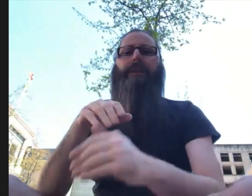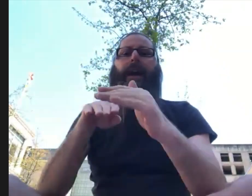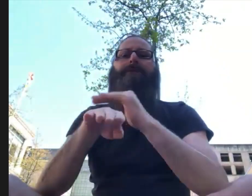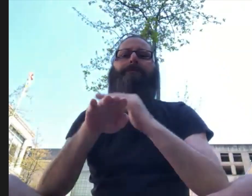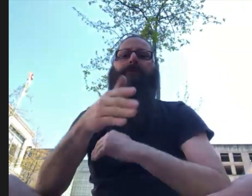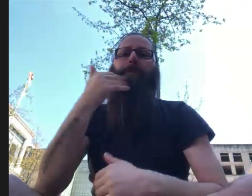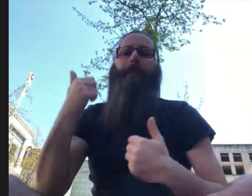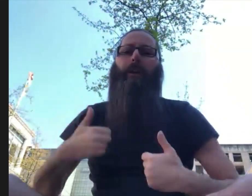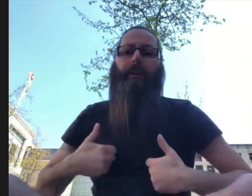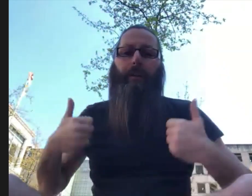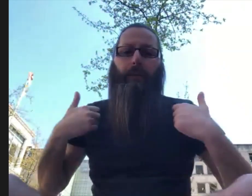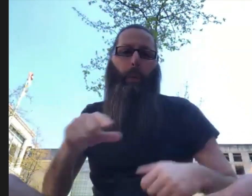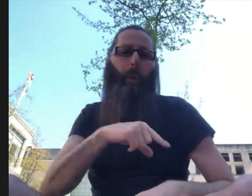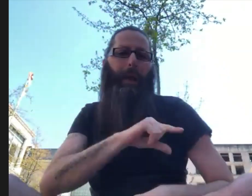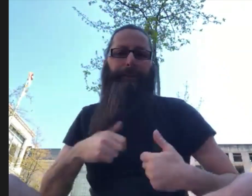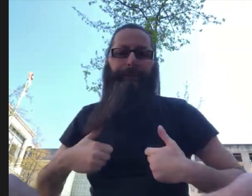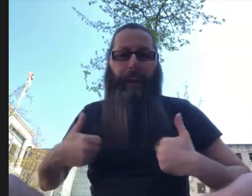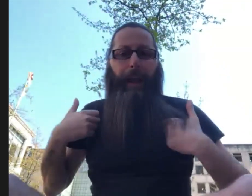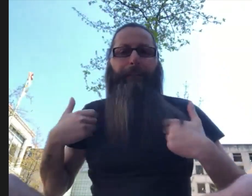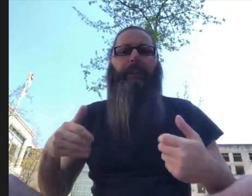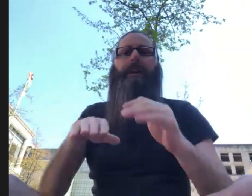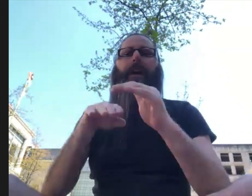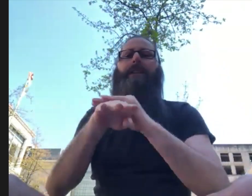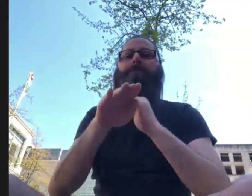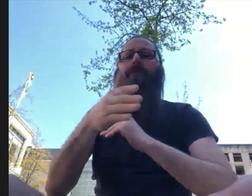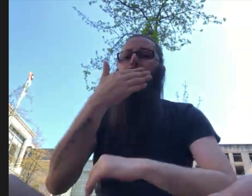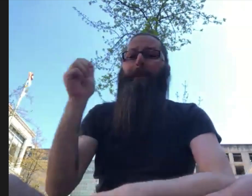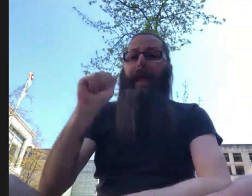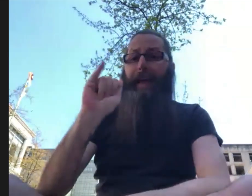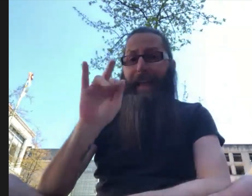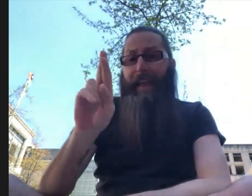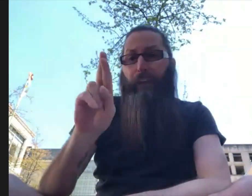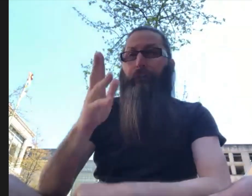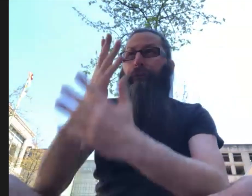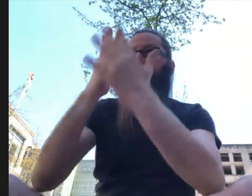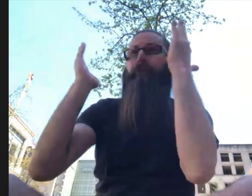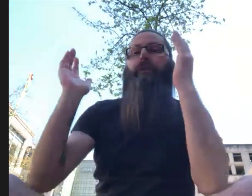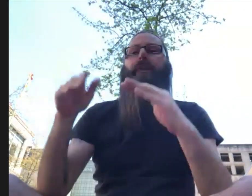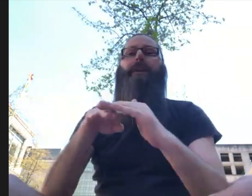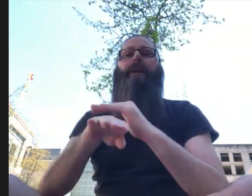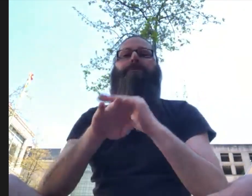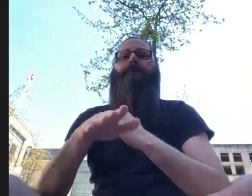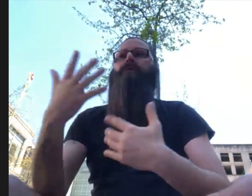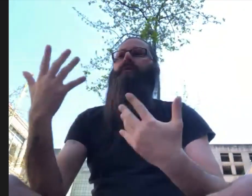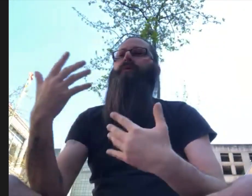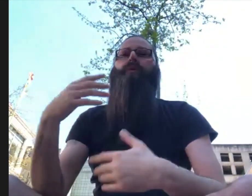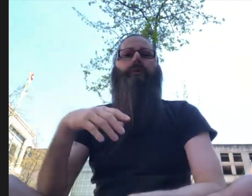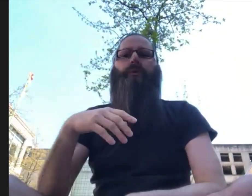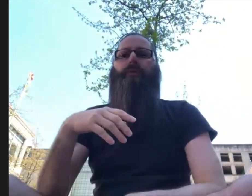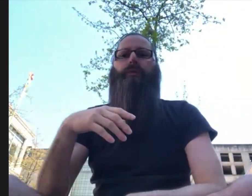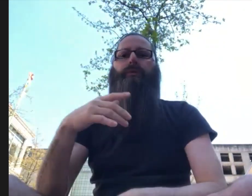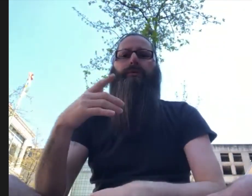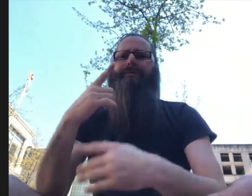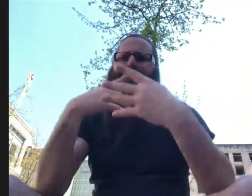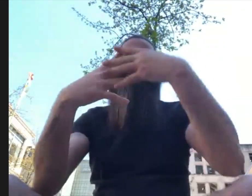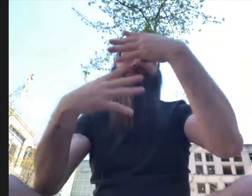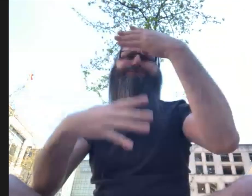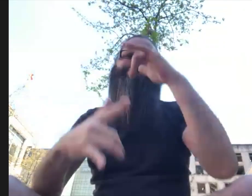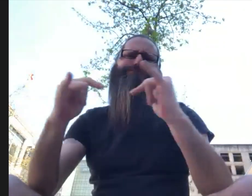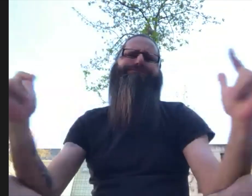things. It means better transportation, better quality of life, access to clean air,